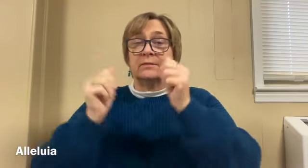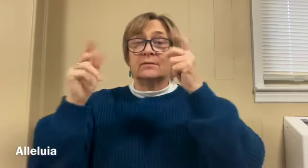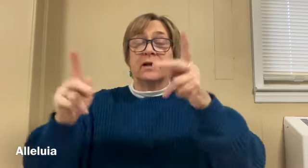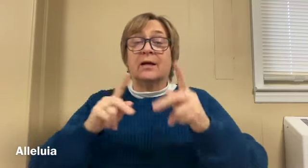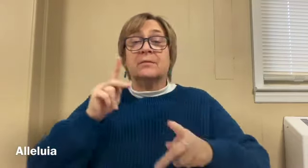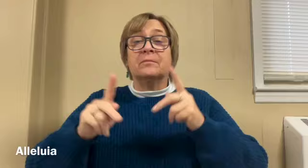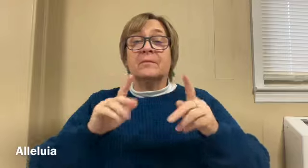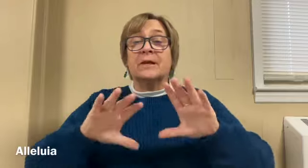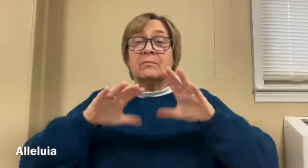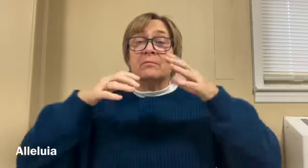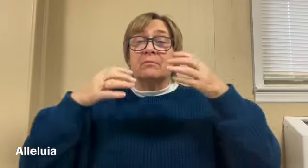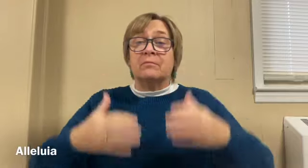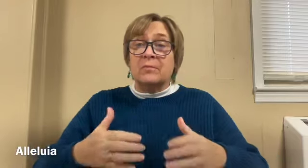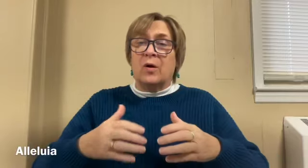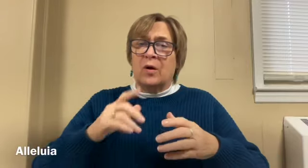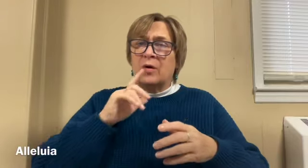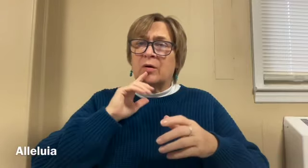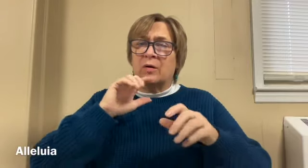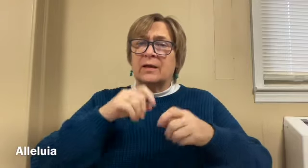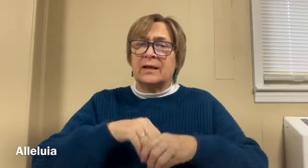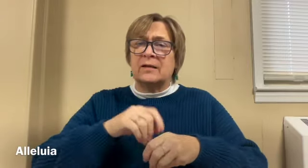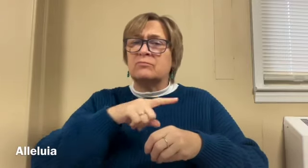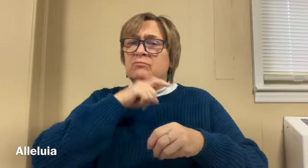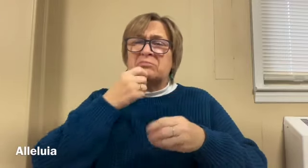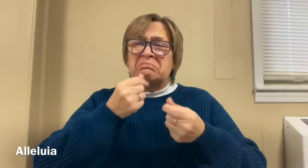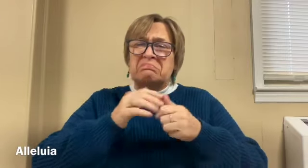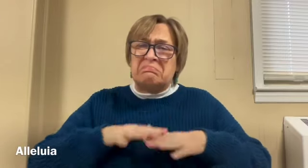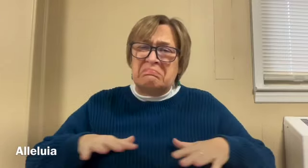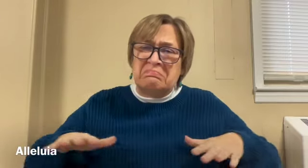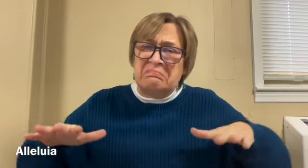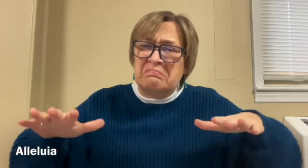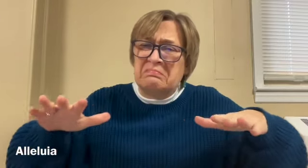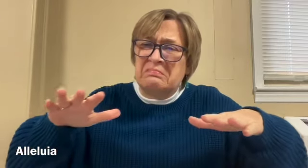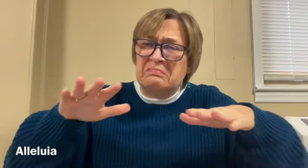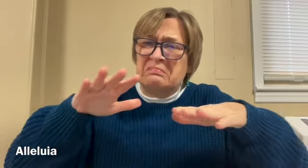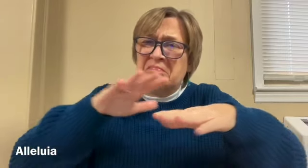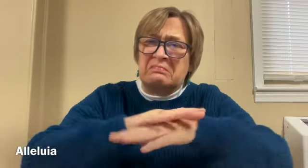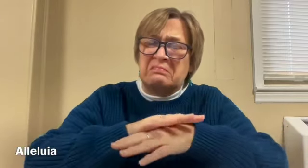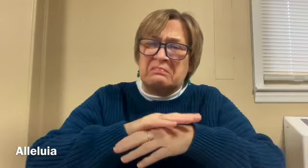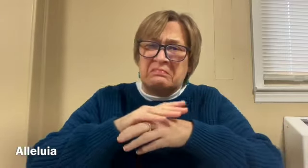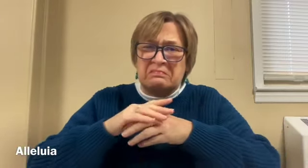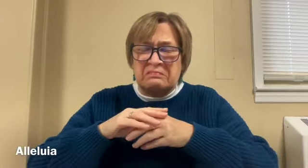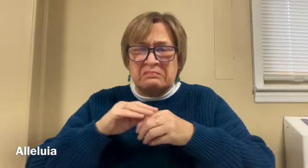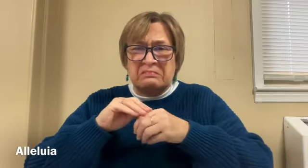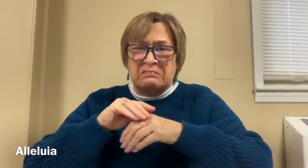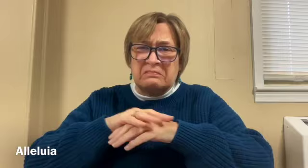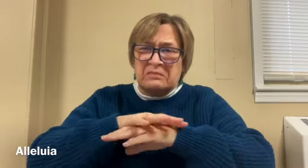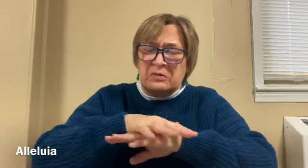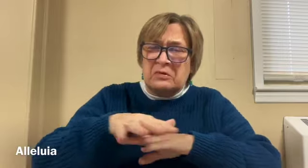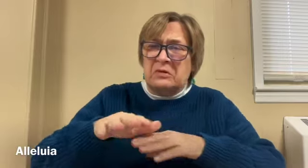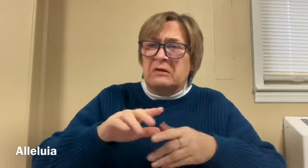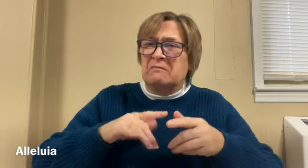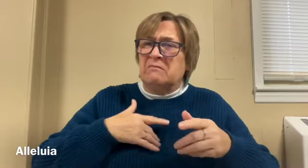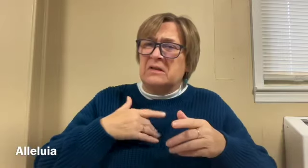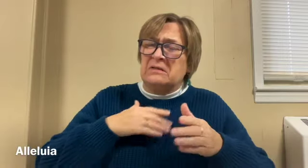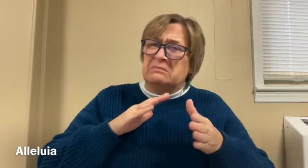alleluia alleluia the people who sit in darkness have seen a great